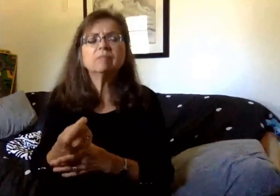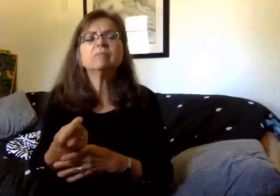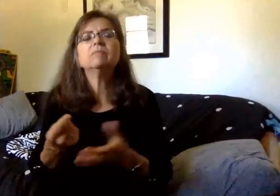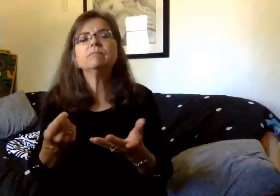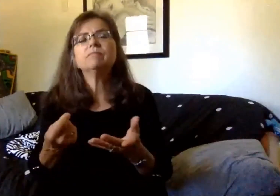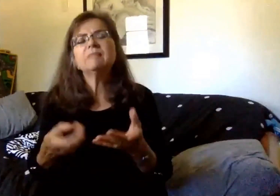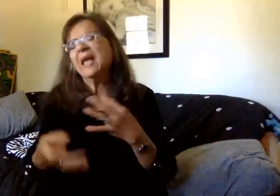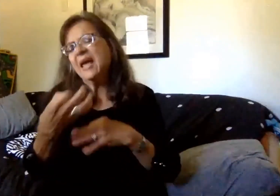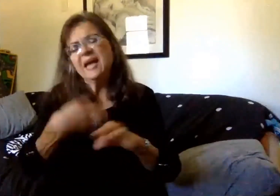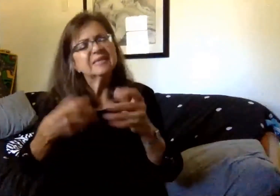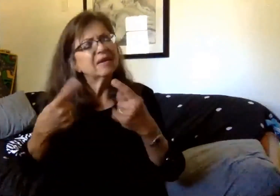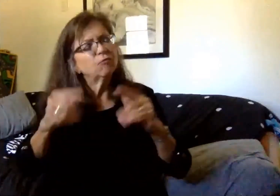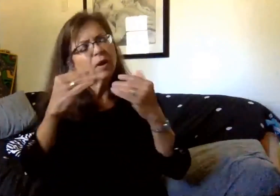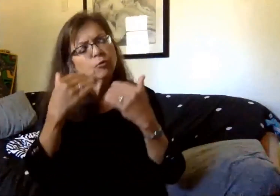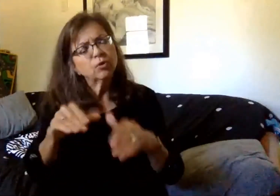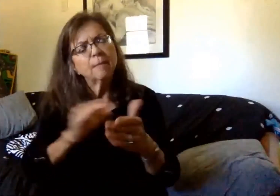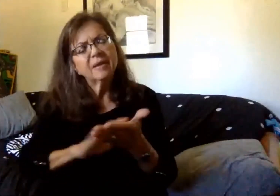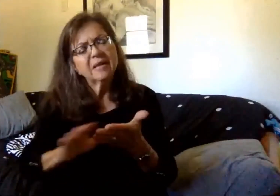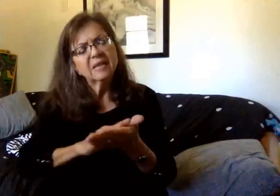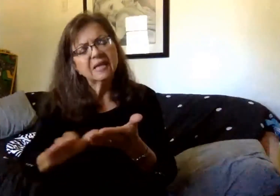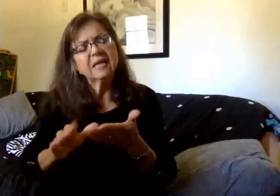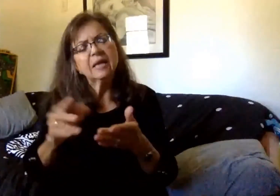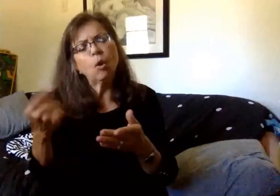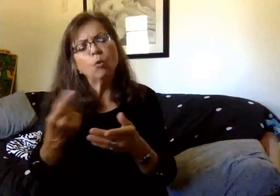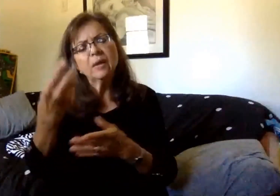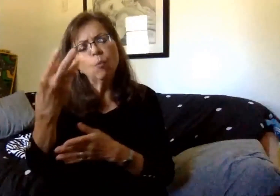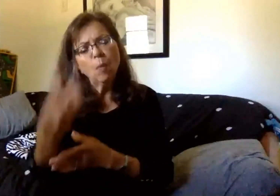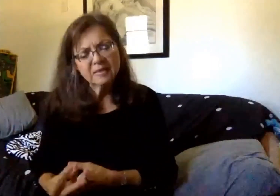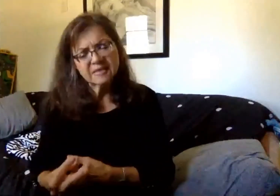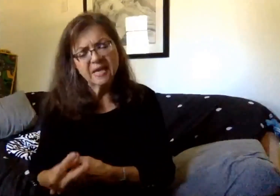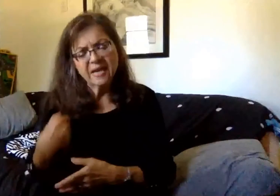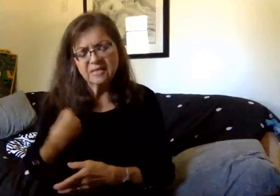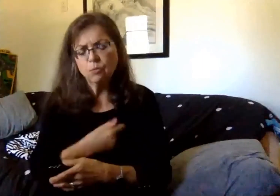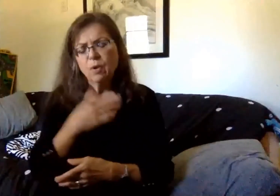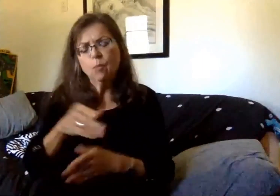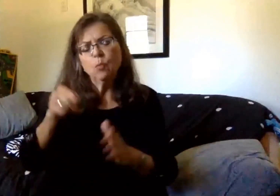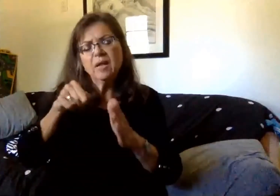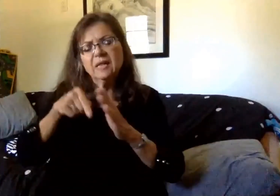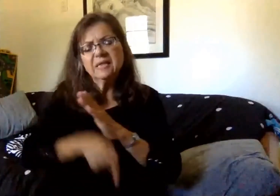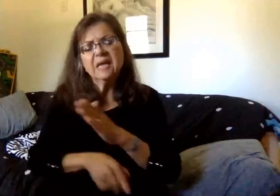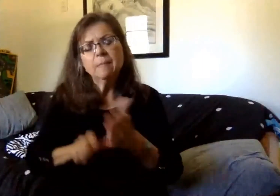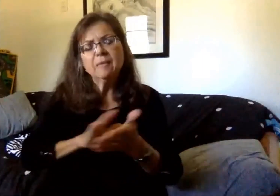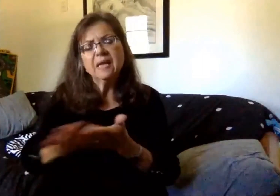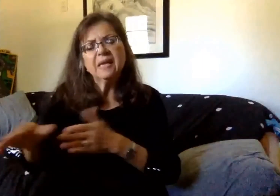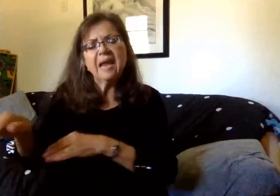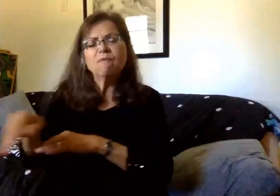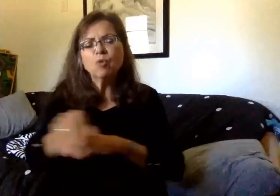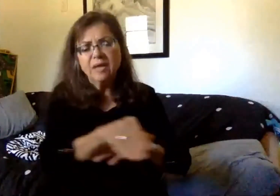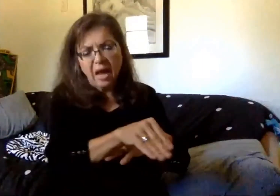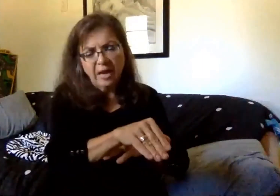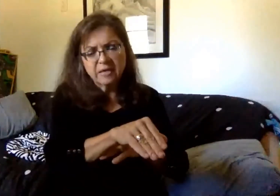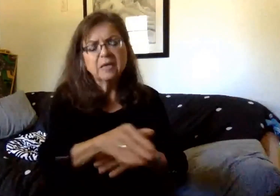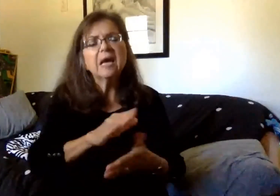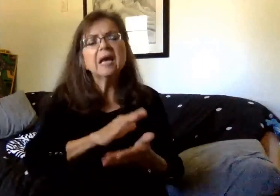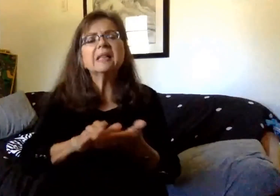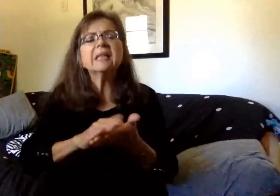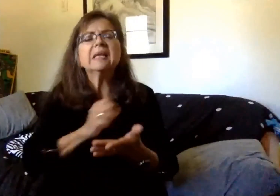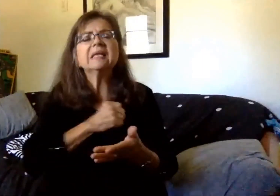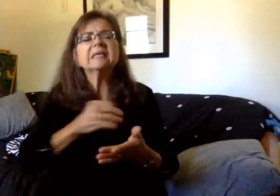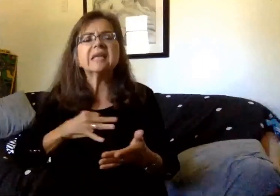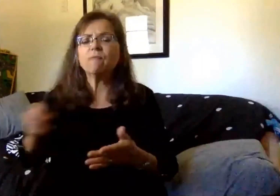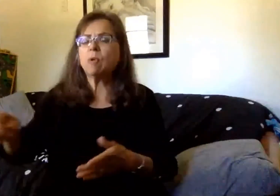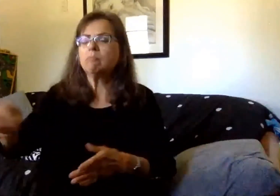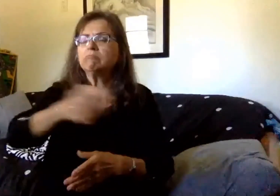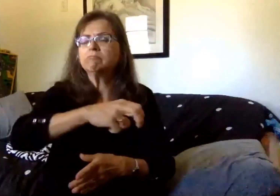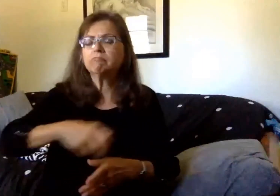than attempt to limit cleaning to one deep clean on Wednesday, we will be doing a deep clean every evening. The cleaning staff will circulate through the building and